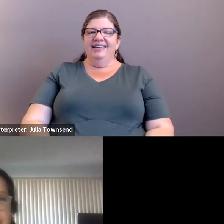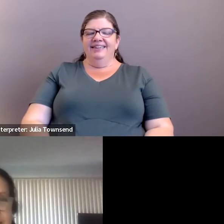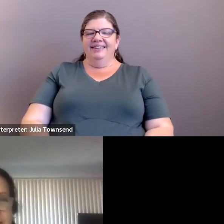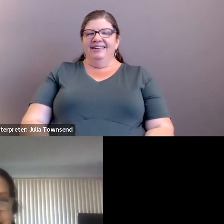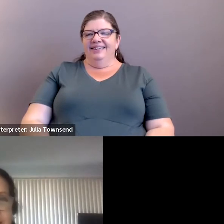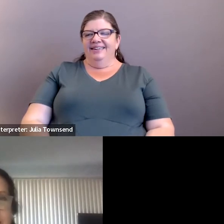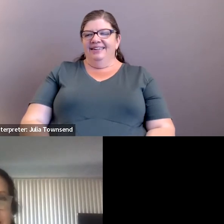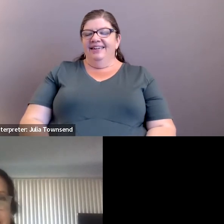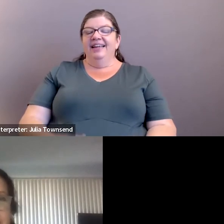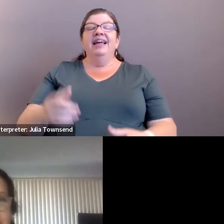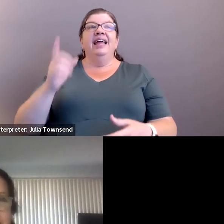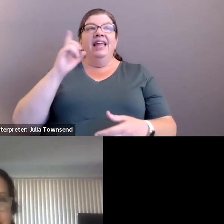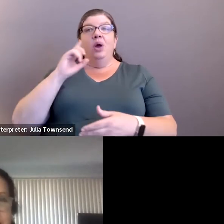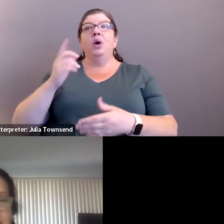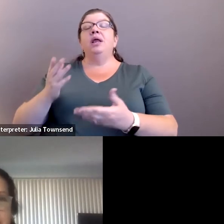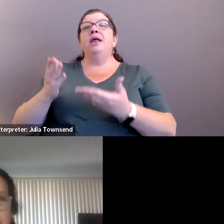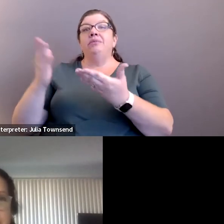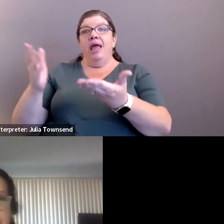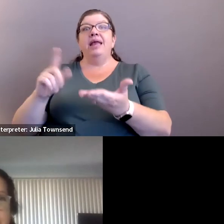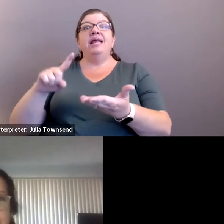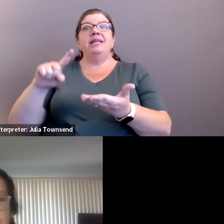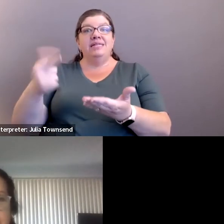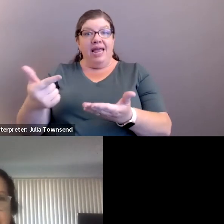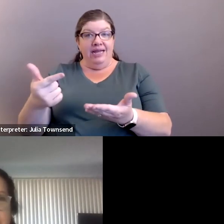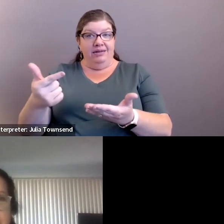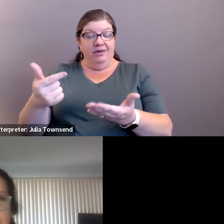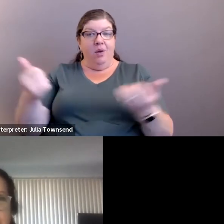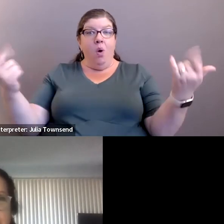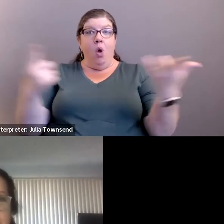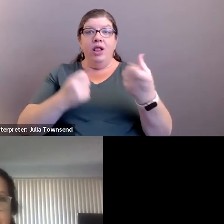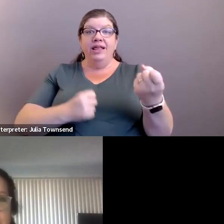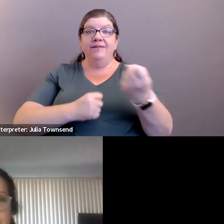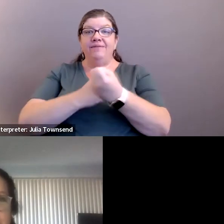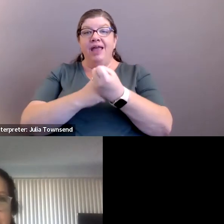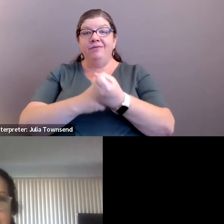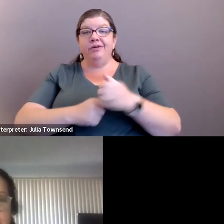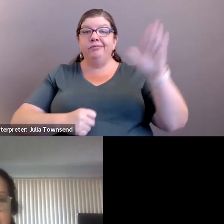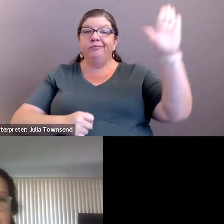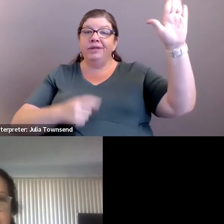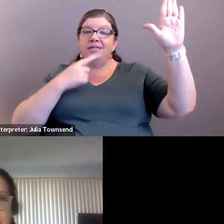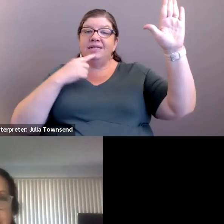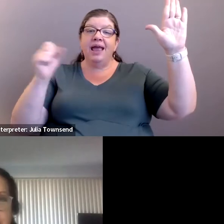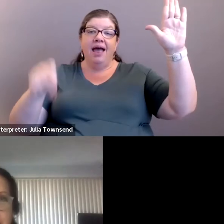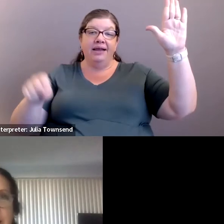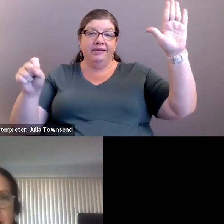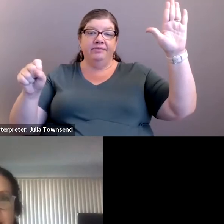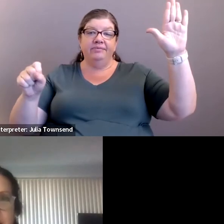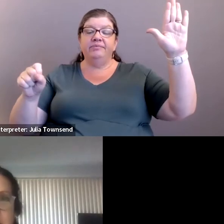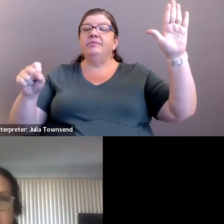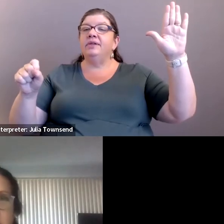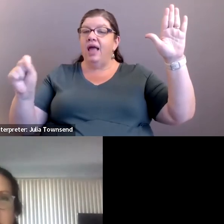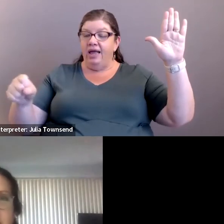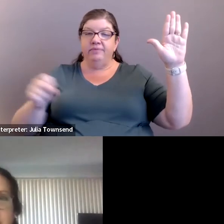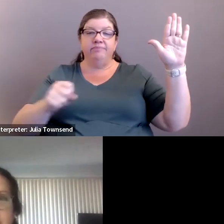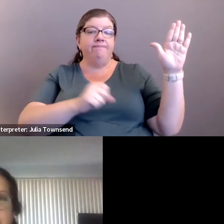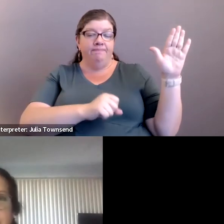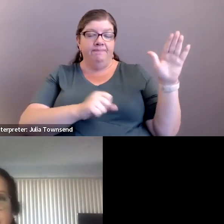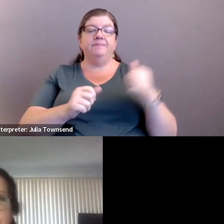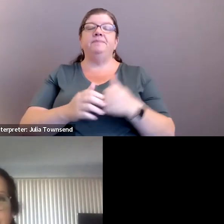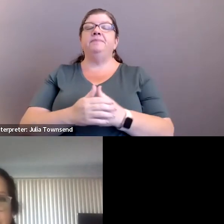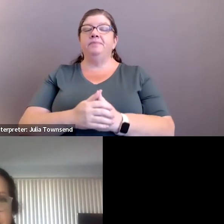All right. Hearing approval and a second. All in favor, raise a hand and say aye. Aye. Aye.